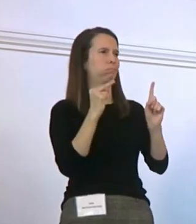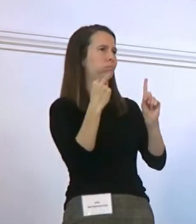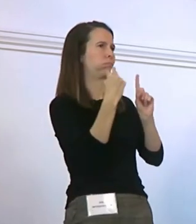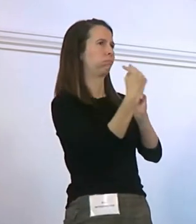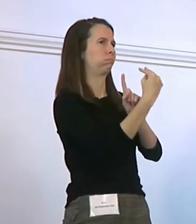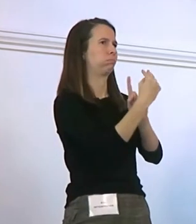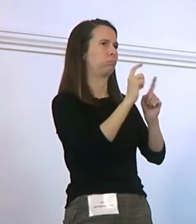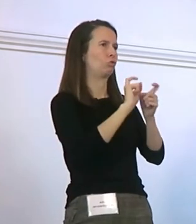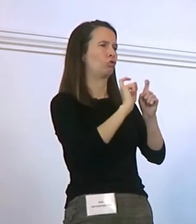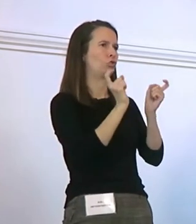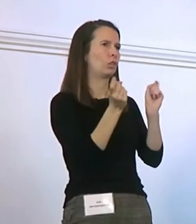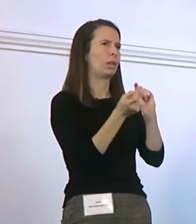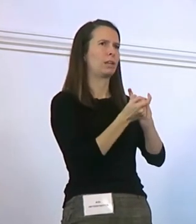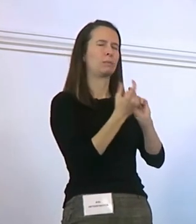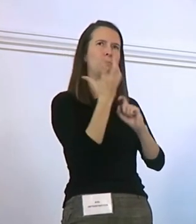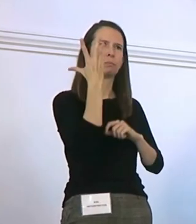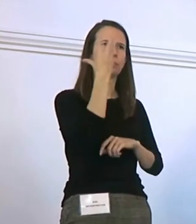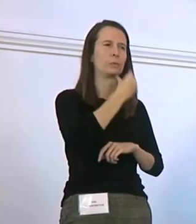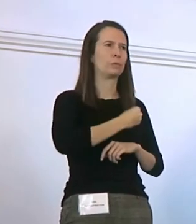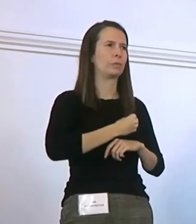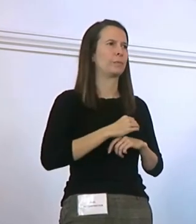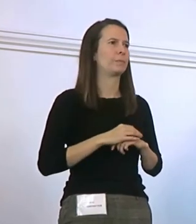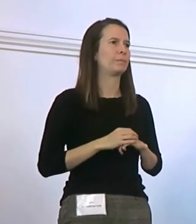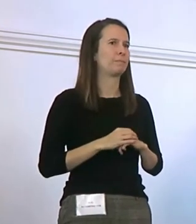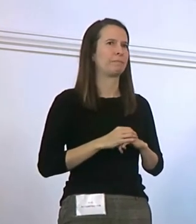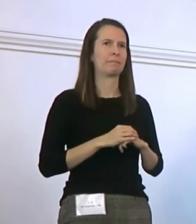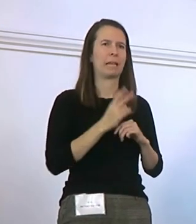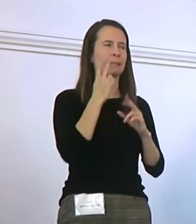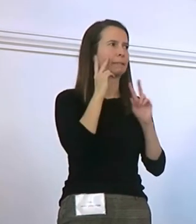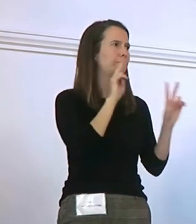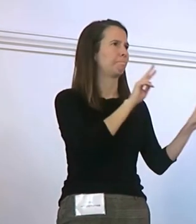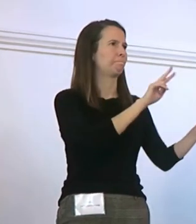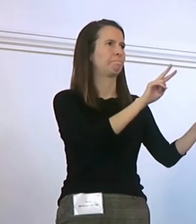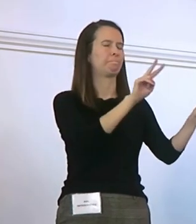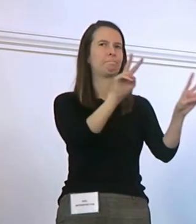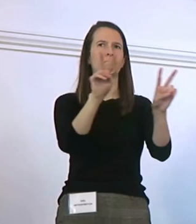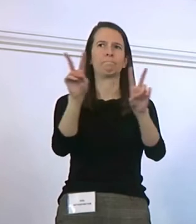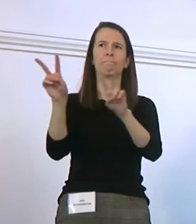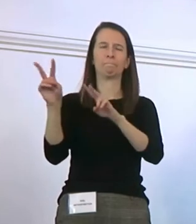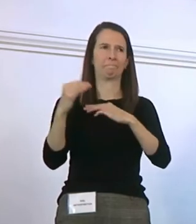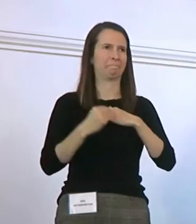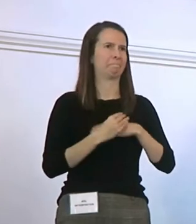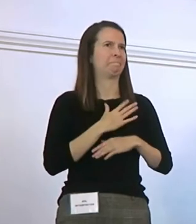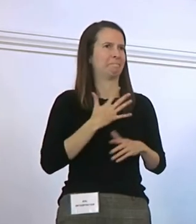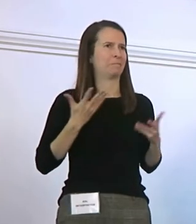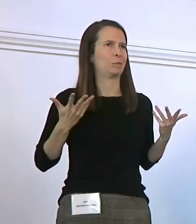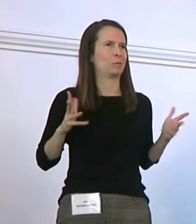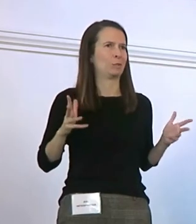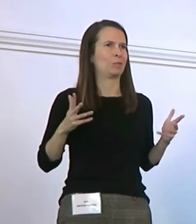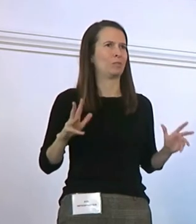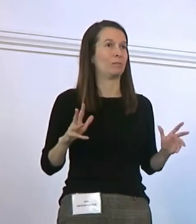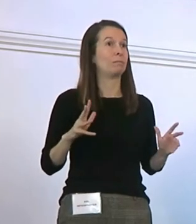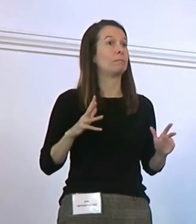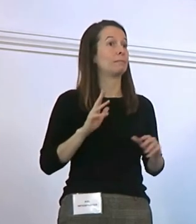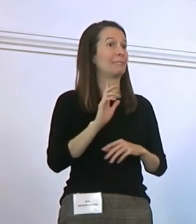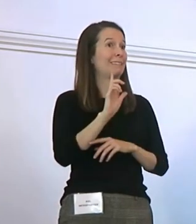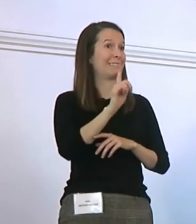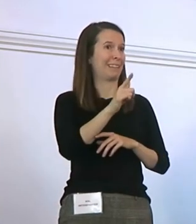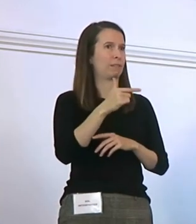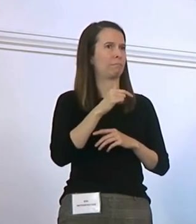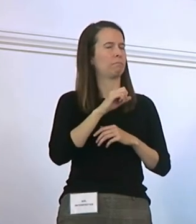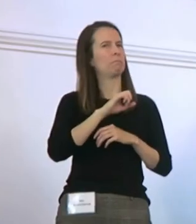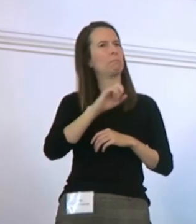that I'm encouraged by what I see here today and I'm going to go home later today